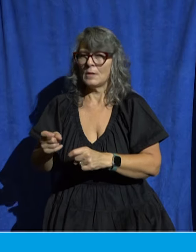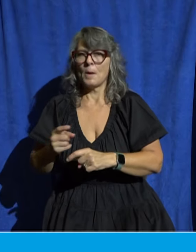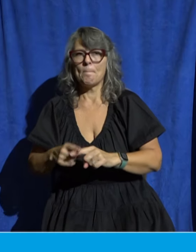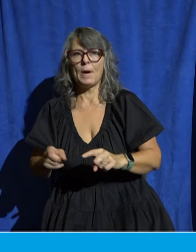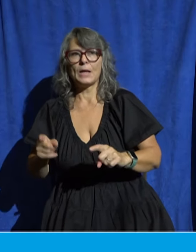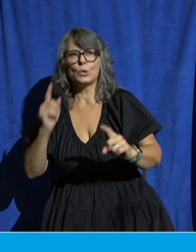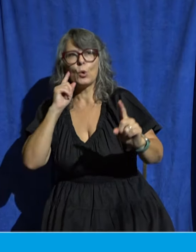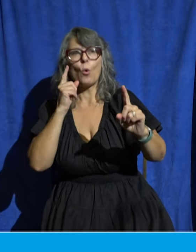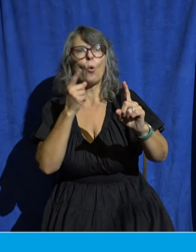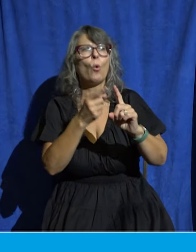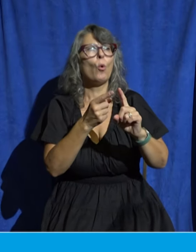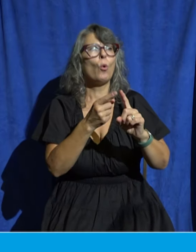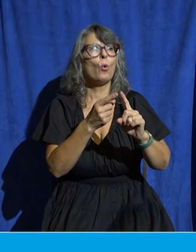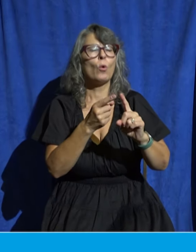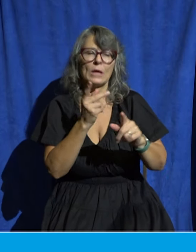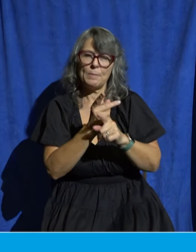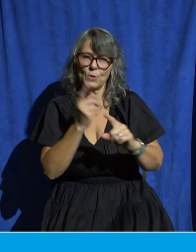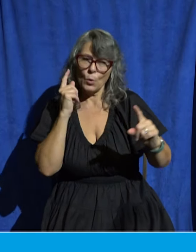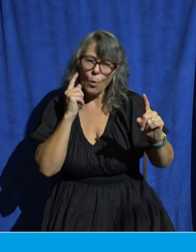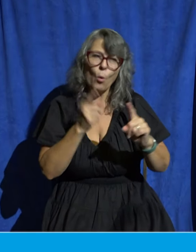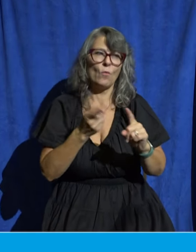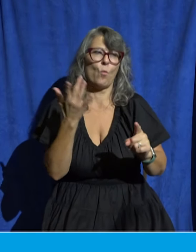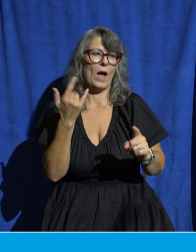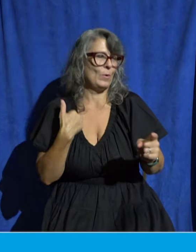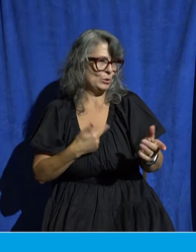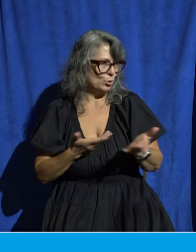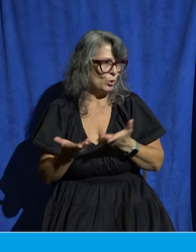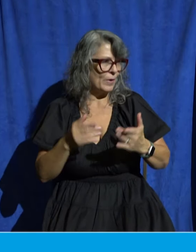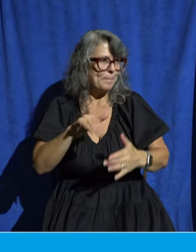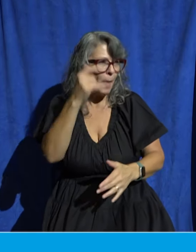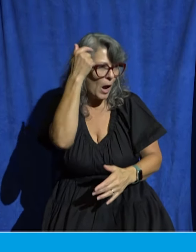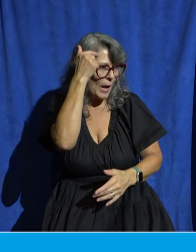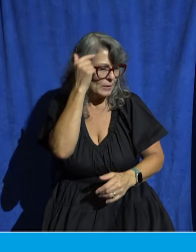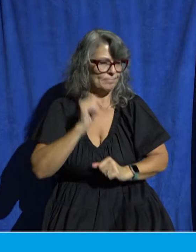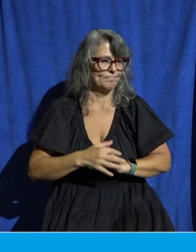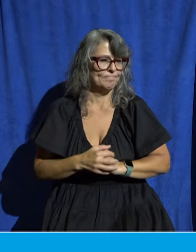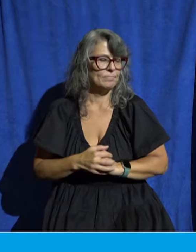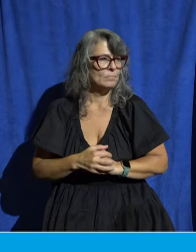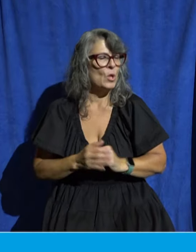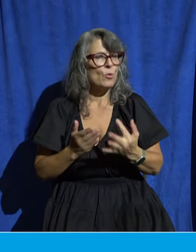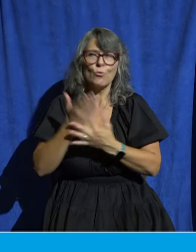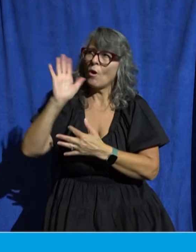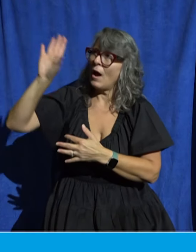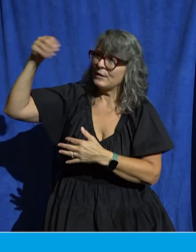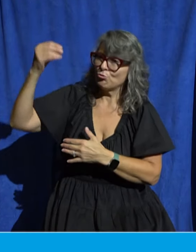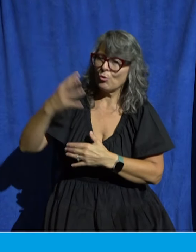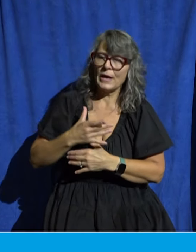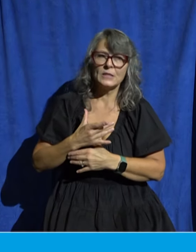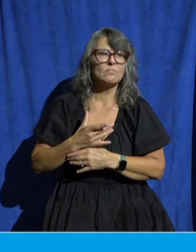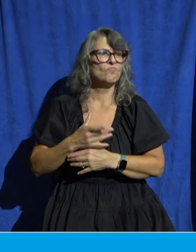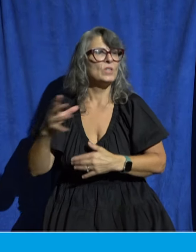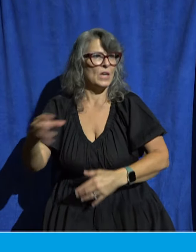last part of our truth statement so by God's grace the Holy Spirit equips every Christian with spiritual gifts